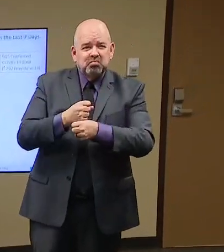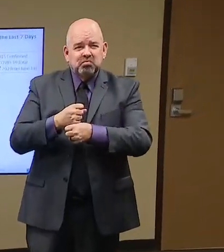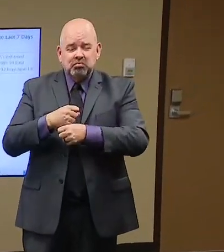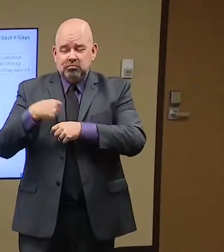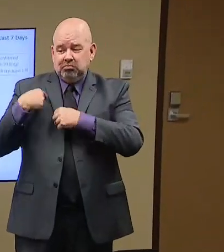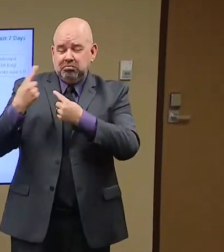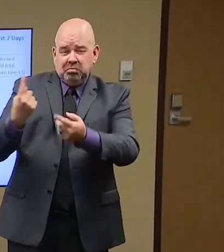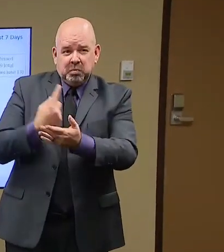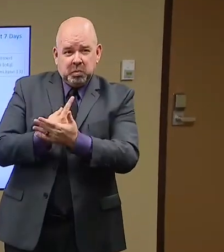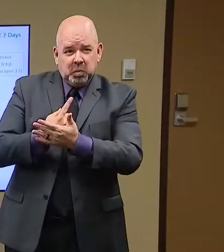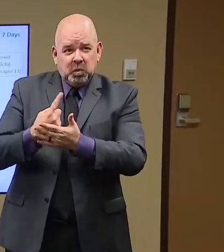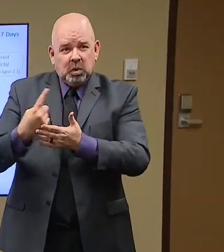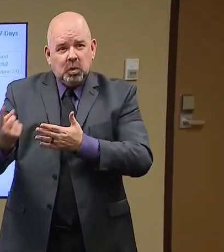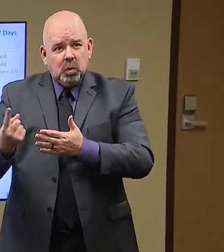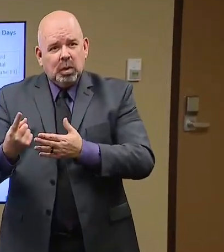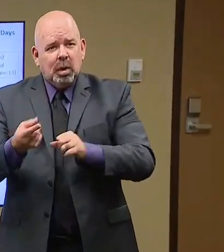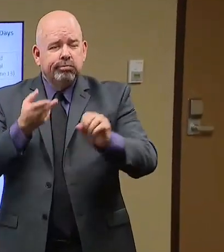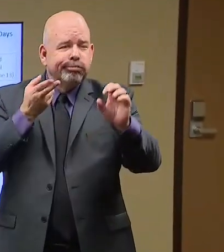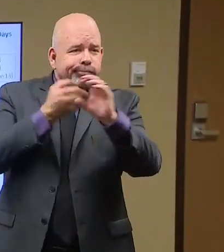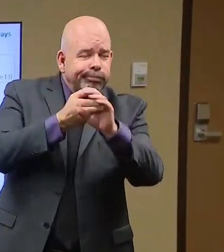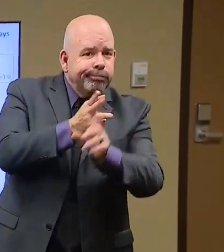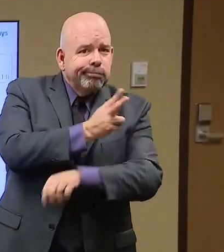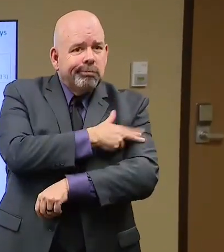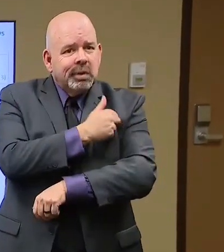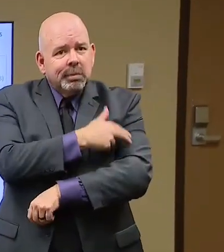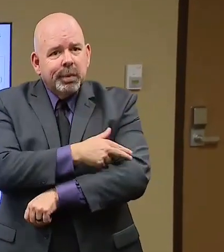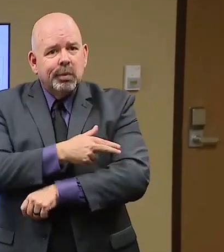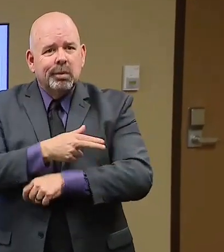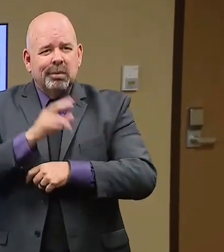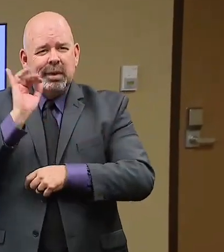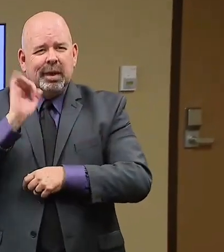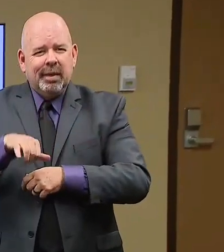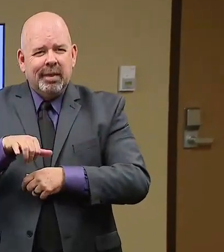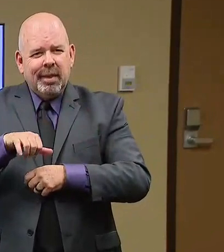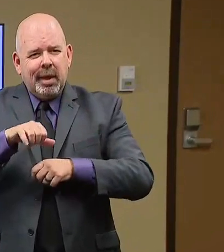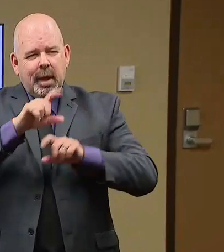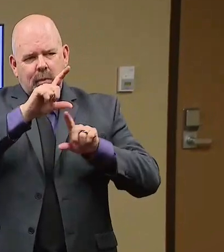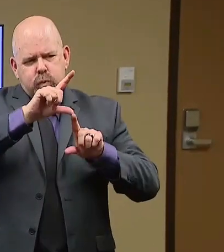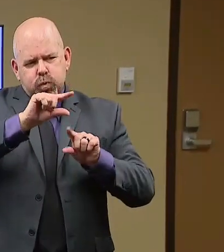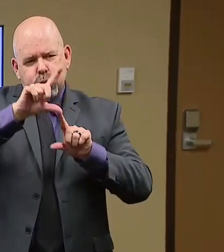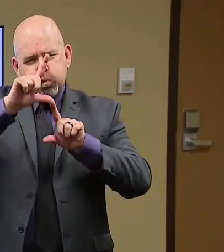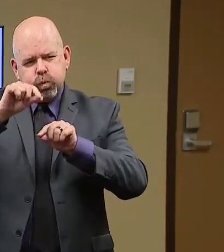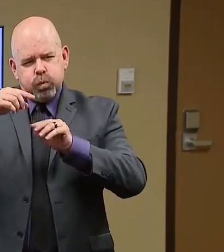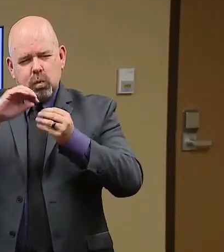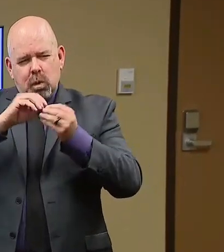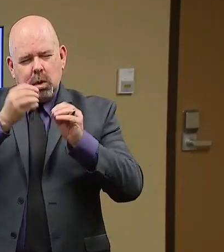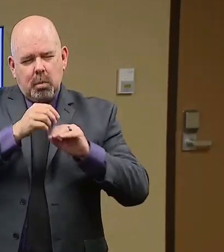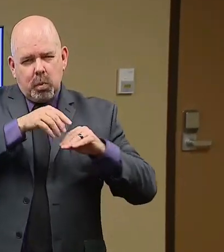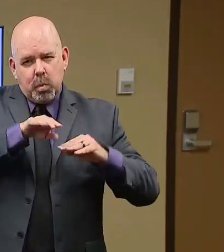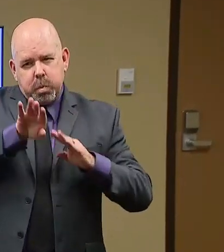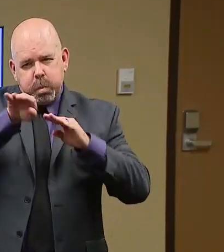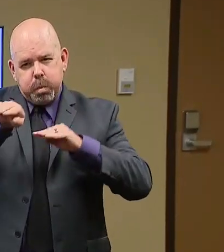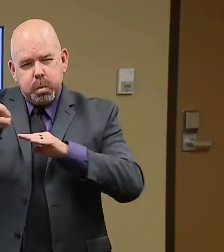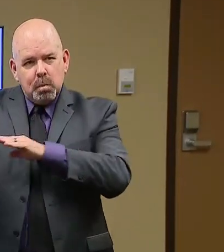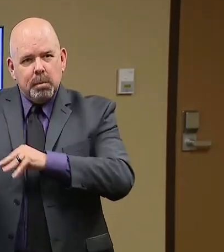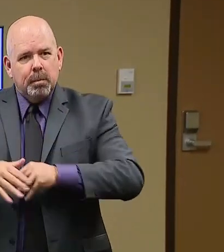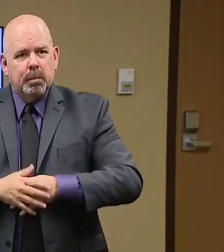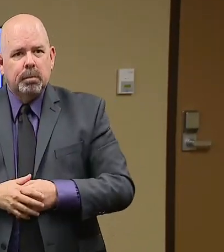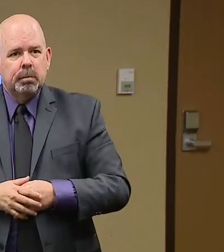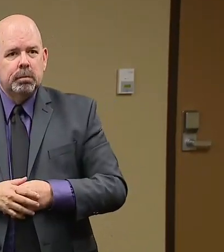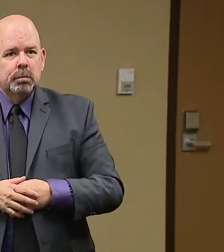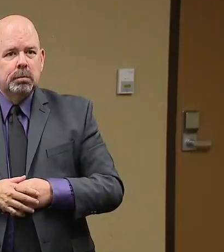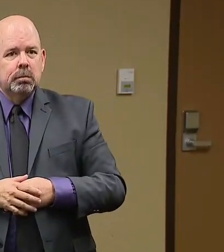and ICU admissions. And this is for all of the counties combined. You can see, again, record